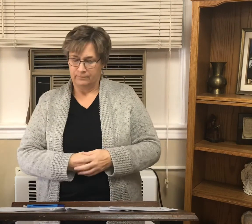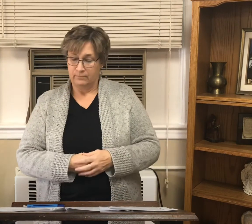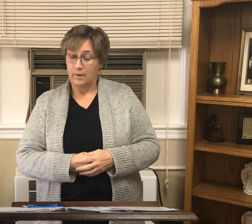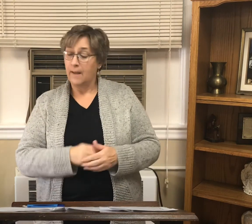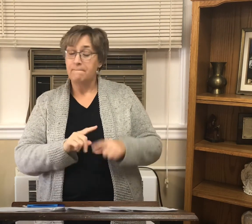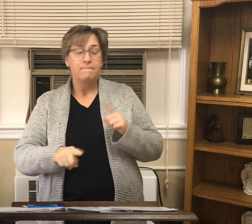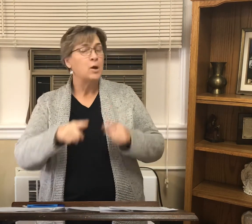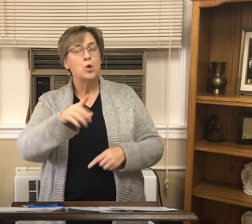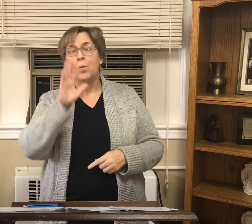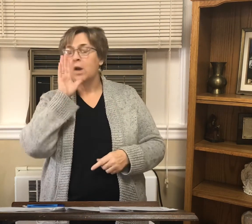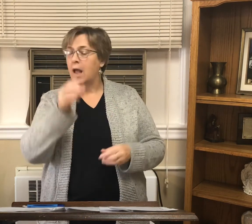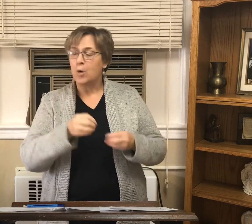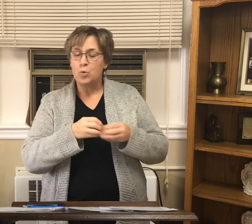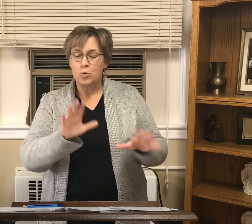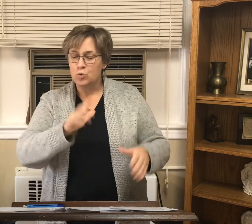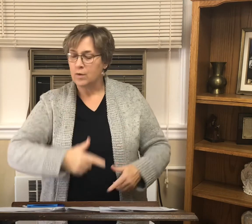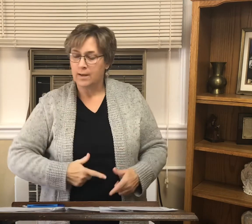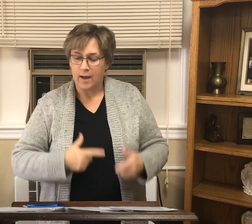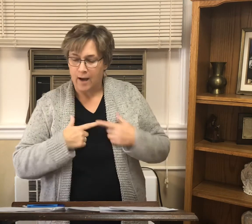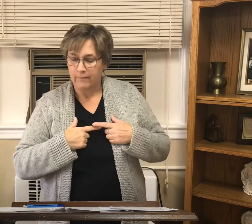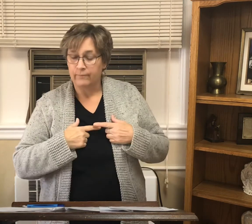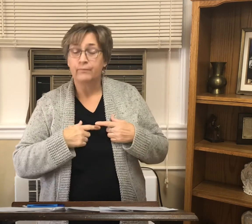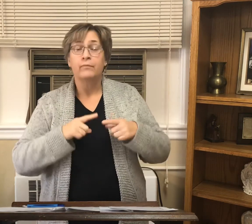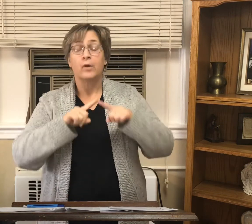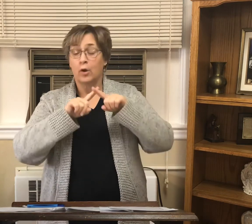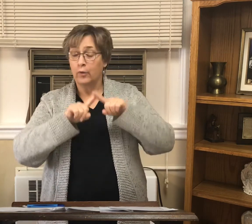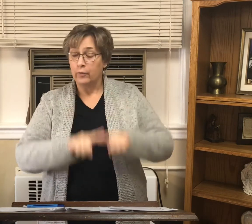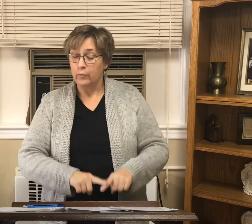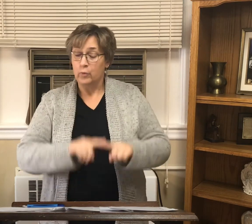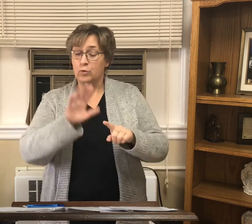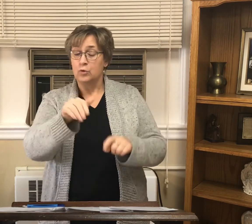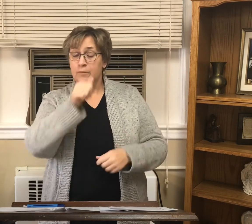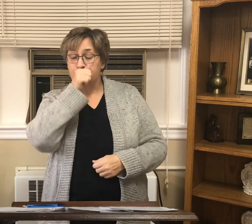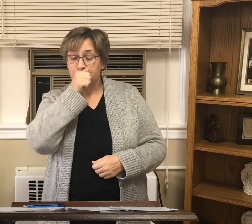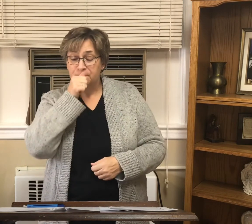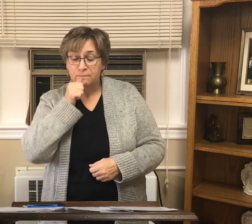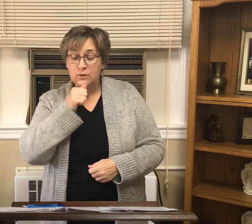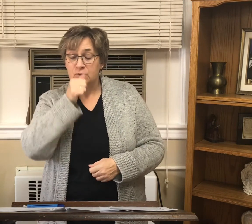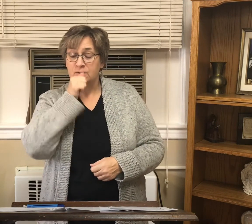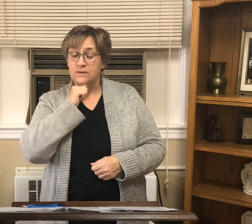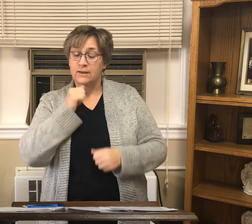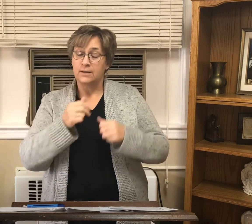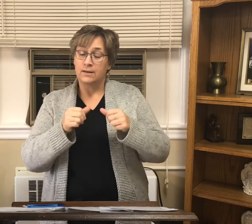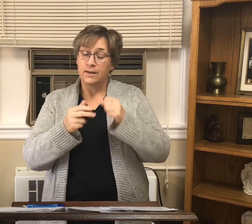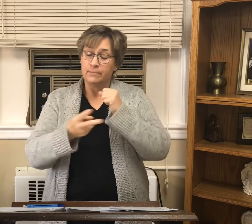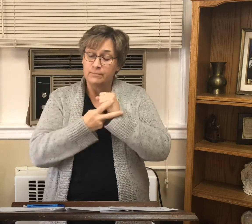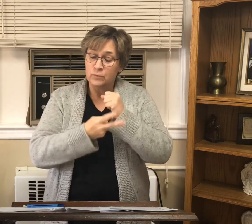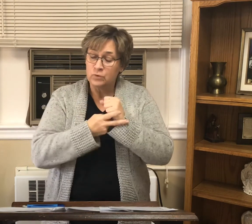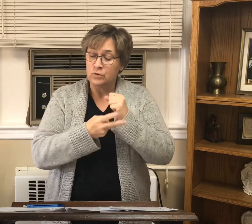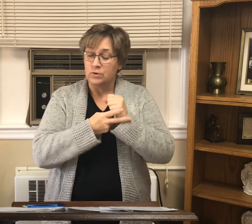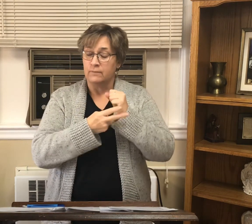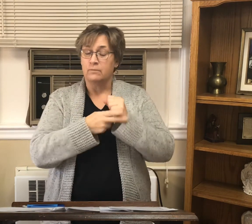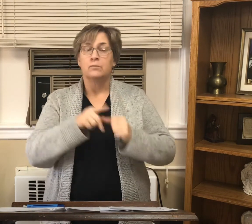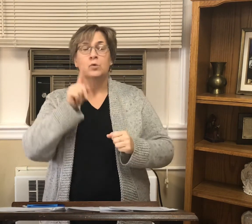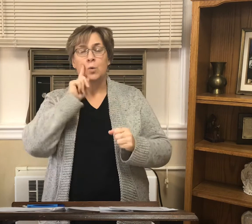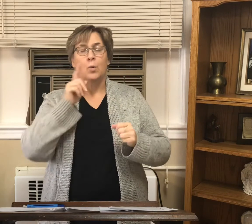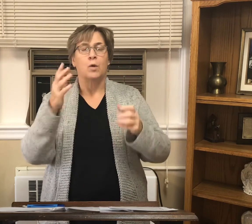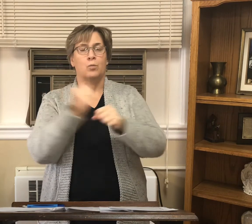but not a hair on your head will be destroyed by your perseverance you will secure your lives